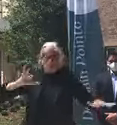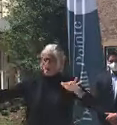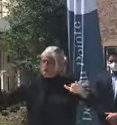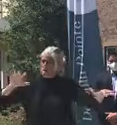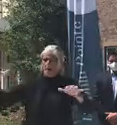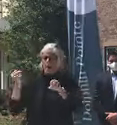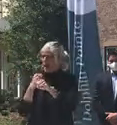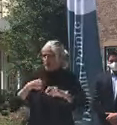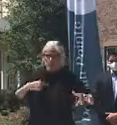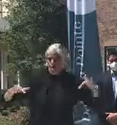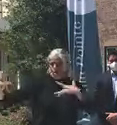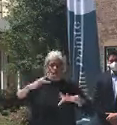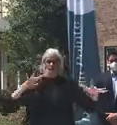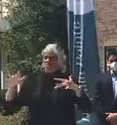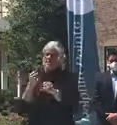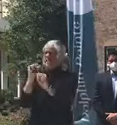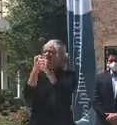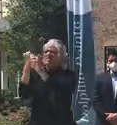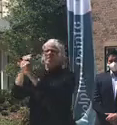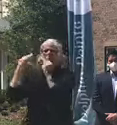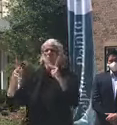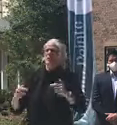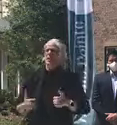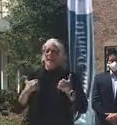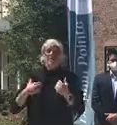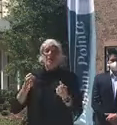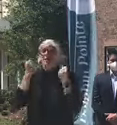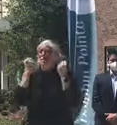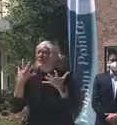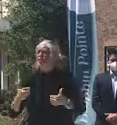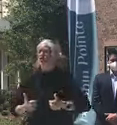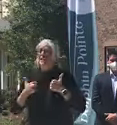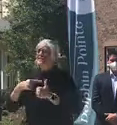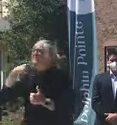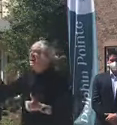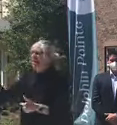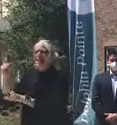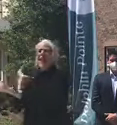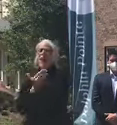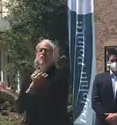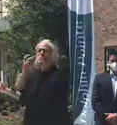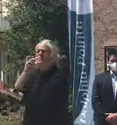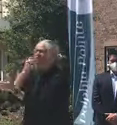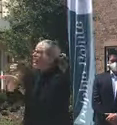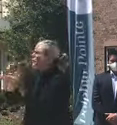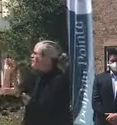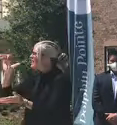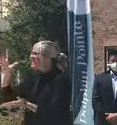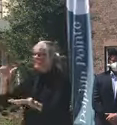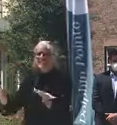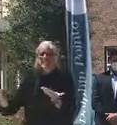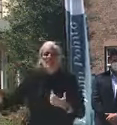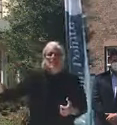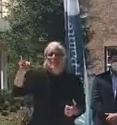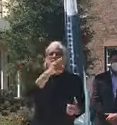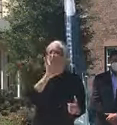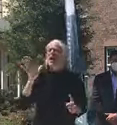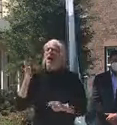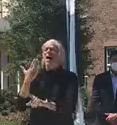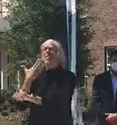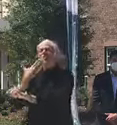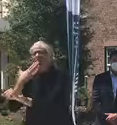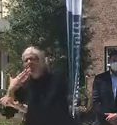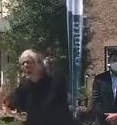in there said to our speech therapist, Vicki, who's around here somewhere, you know, thank you for treating us like human